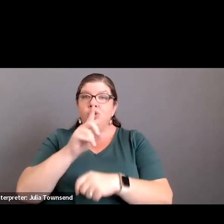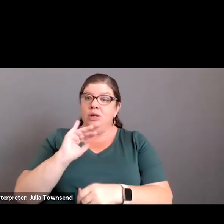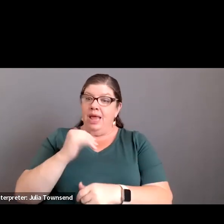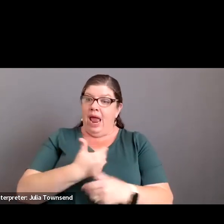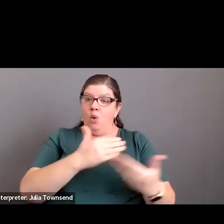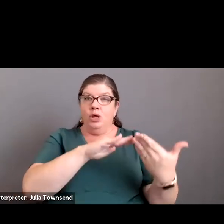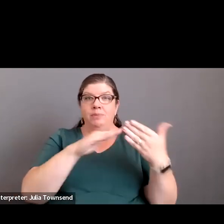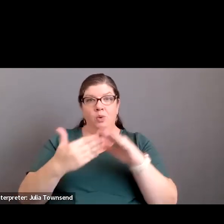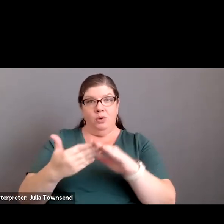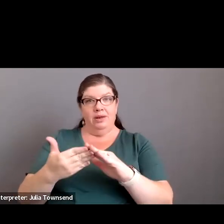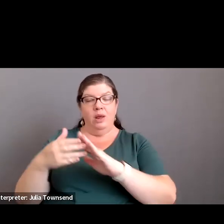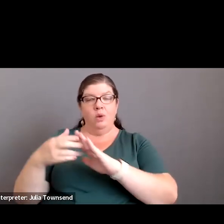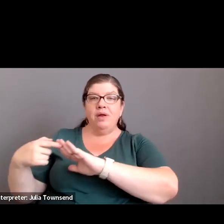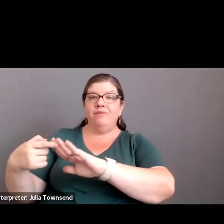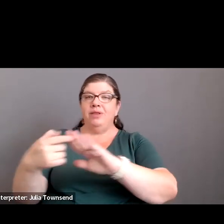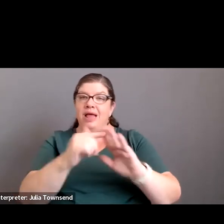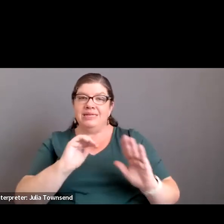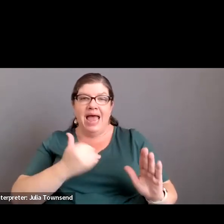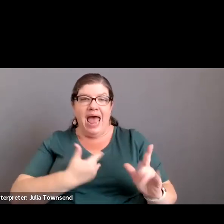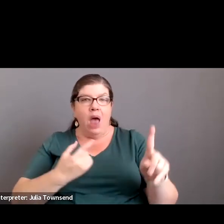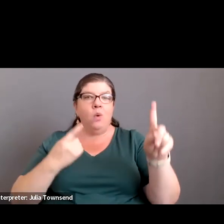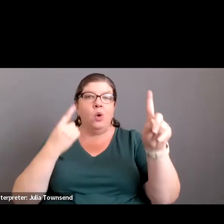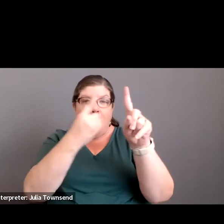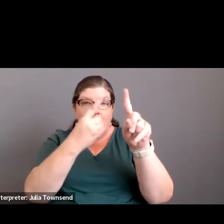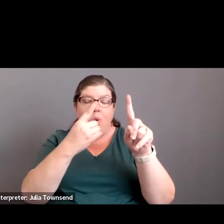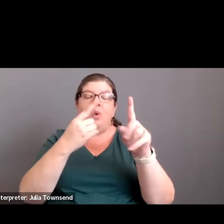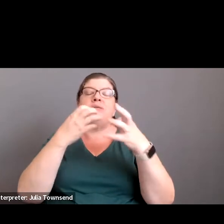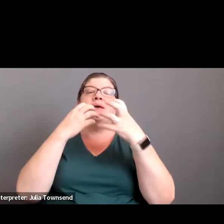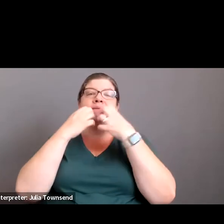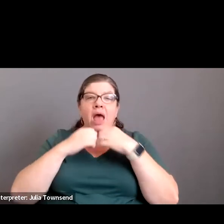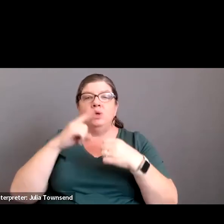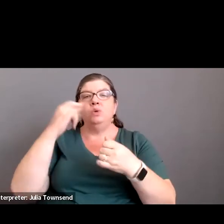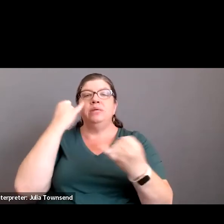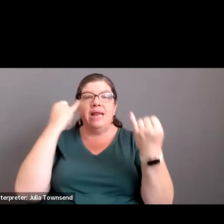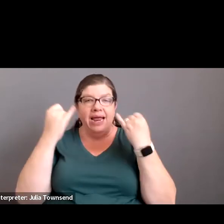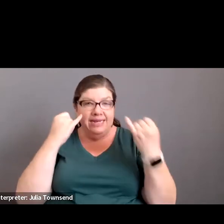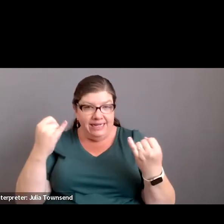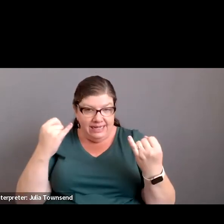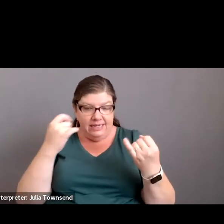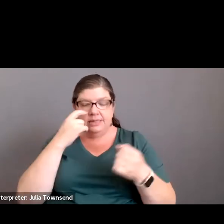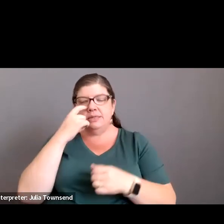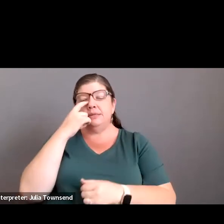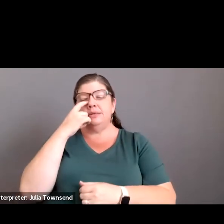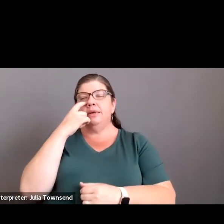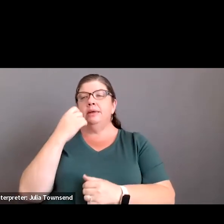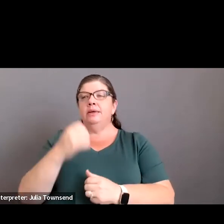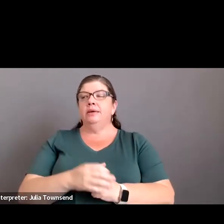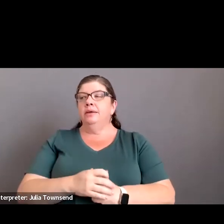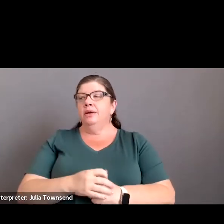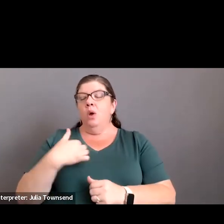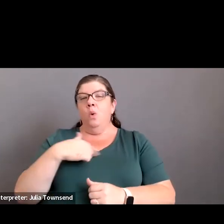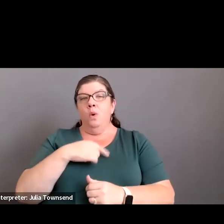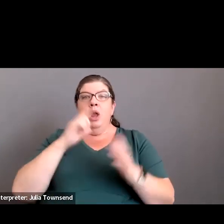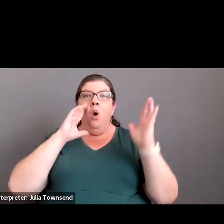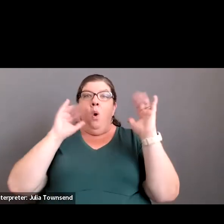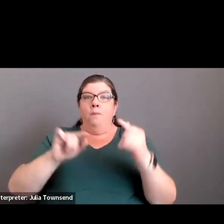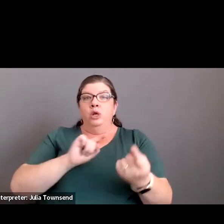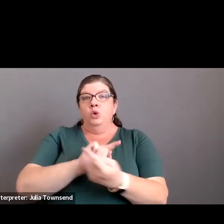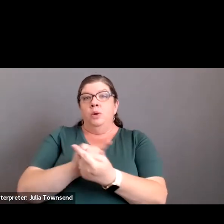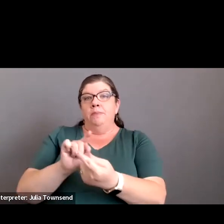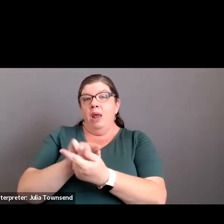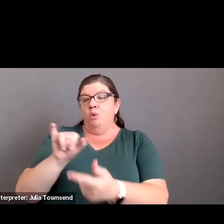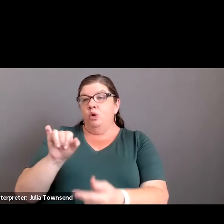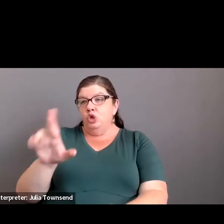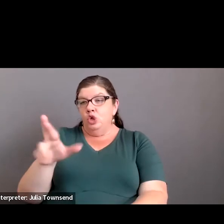our community is one that reflects our goals, our values and our ideals. And we are hoping to meet with junior high